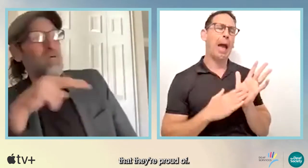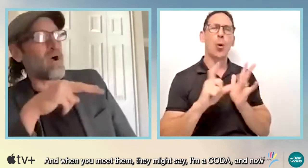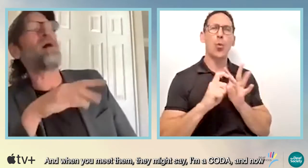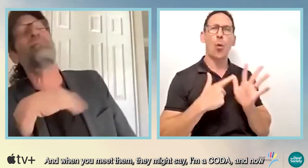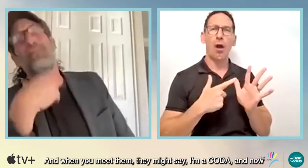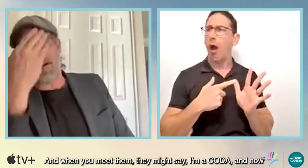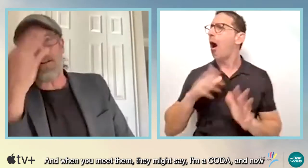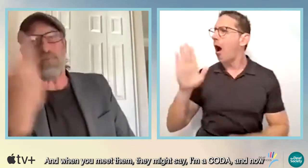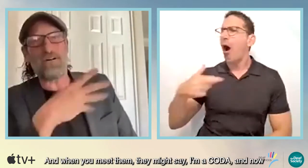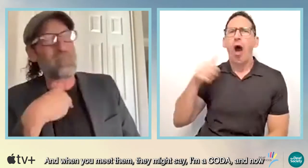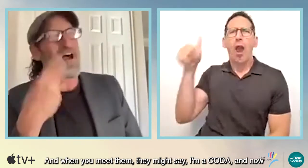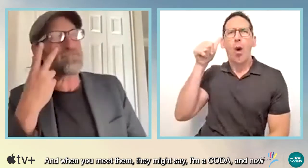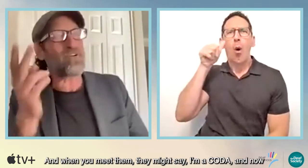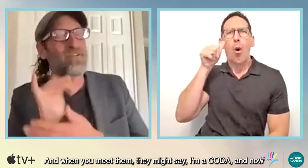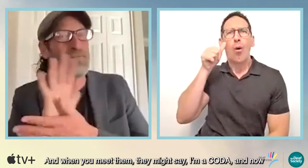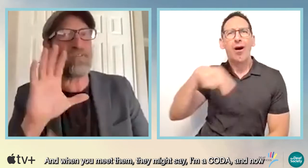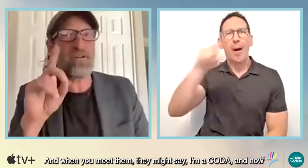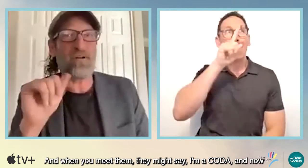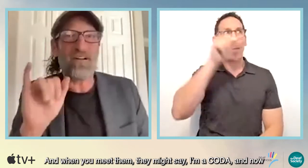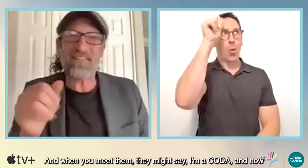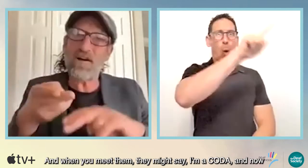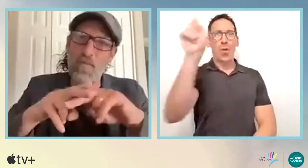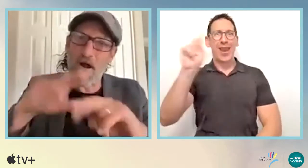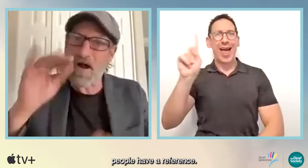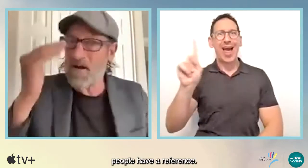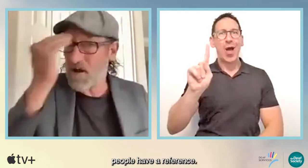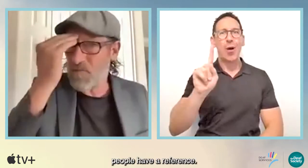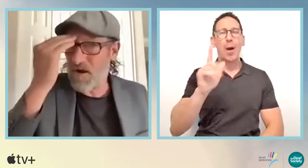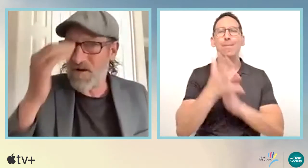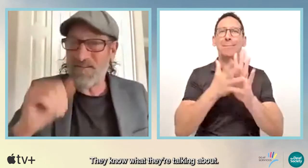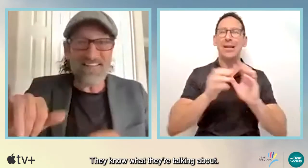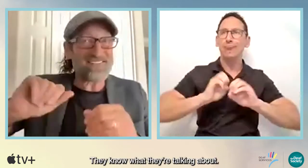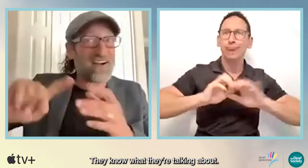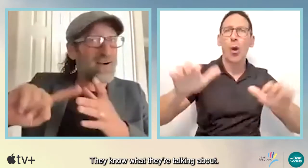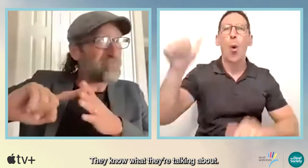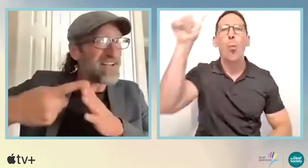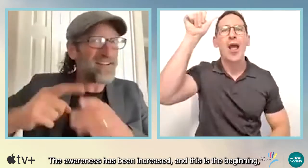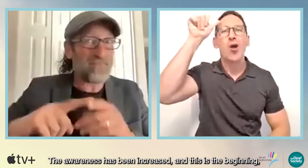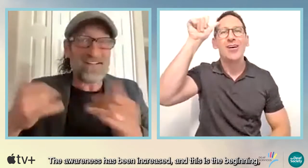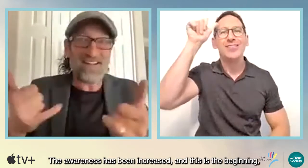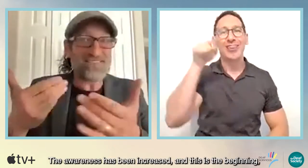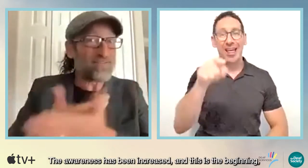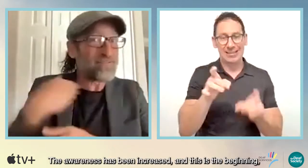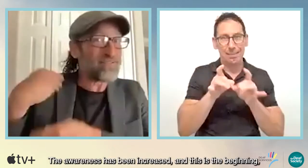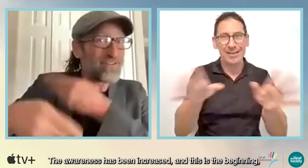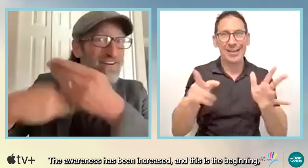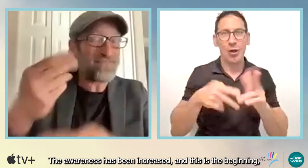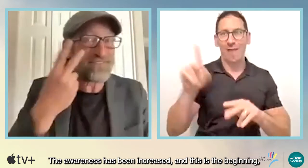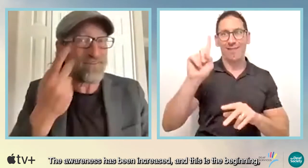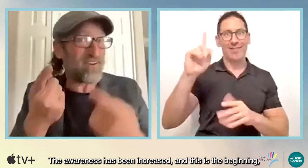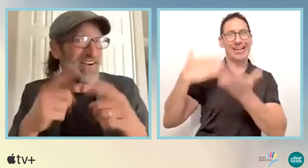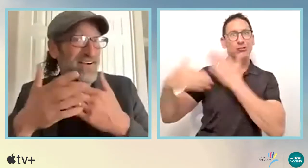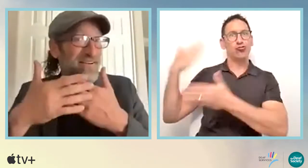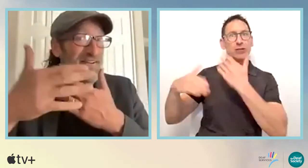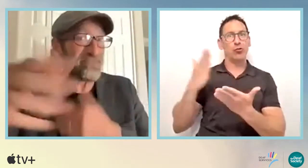And when you meet them, say, they might say, I'm a coda. Now people have a reference. They know what they're talking about. The awareness has been increased. And this is the